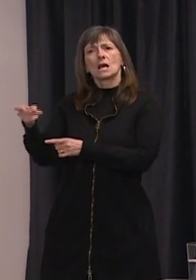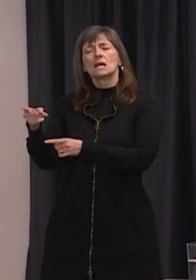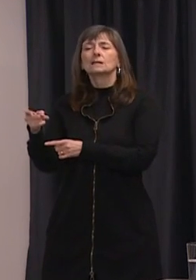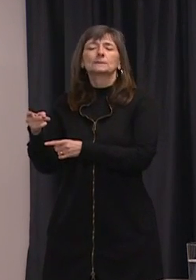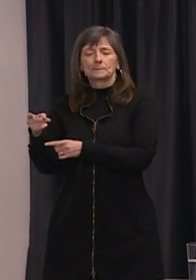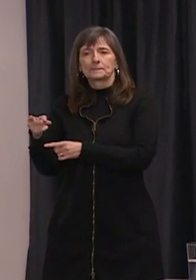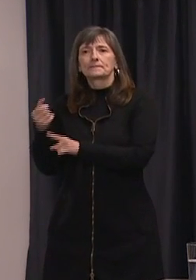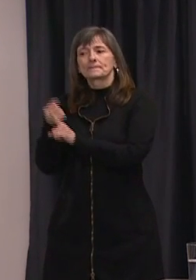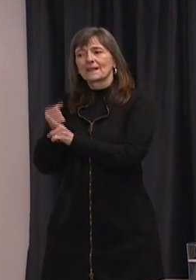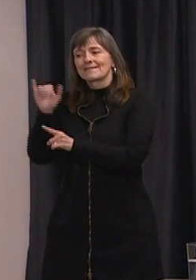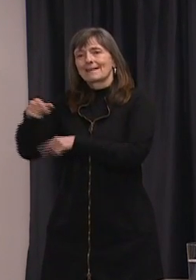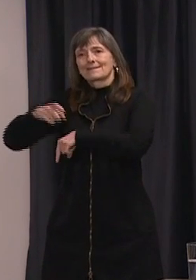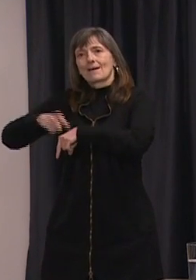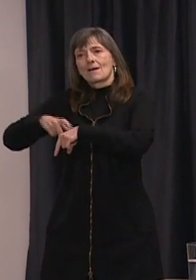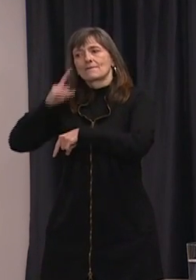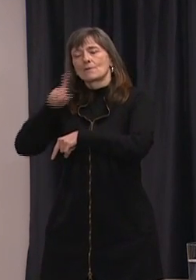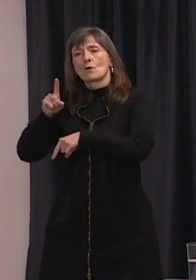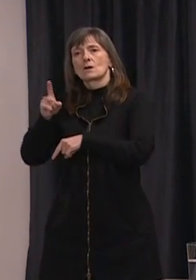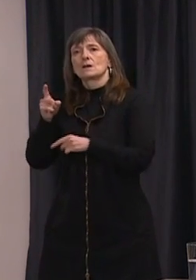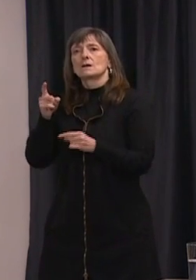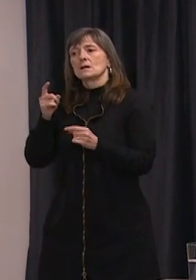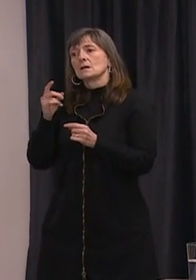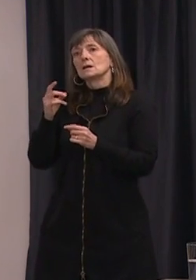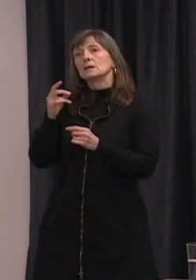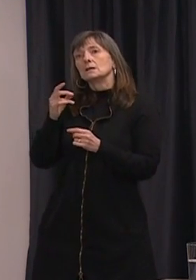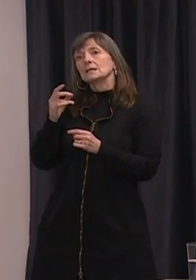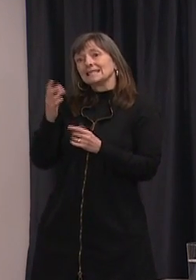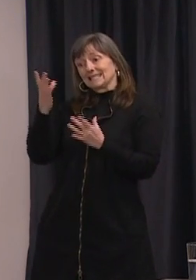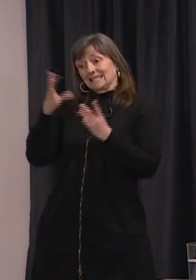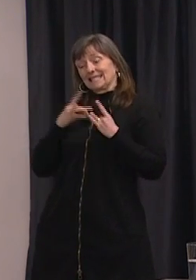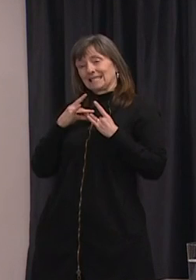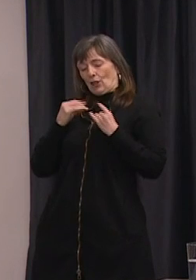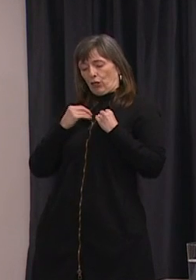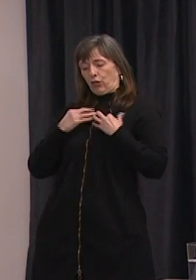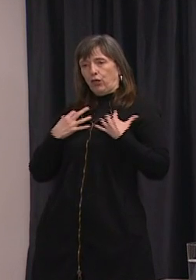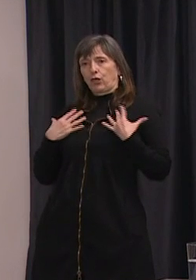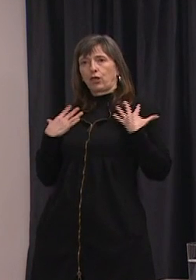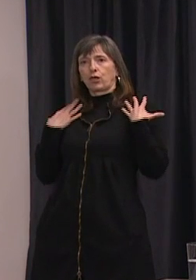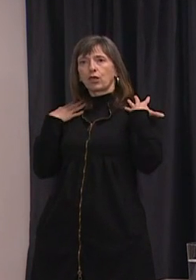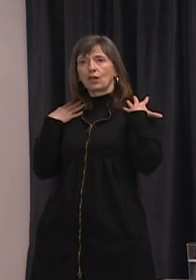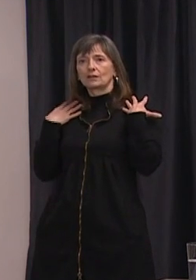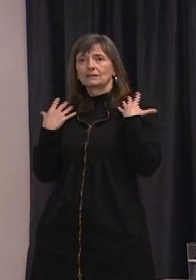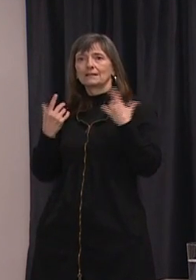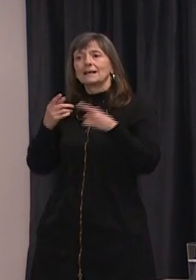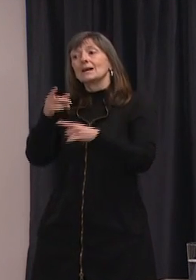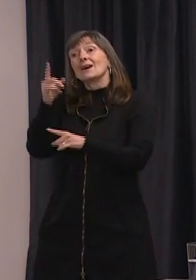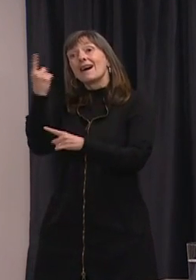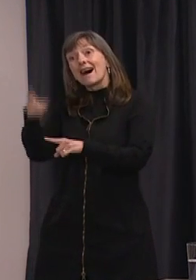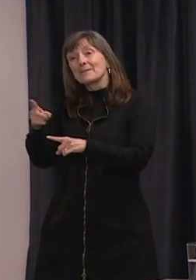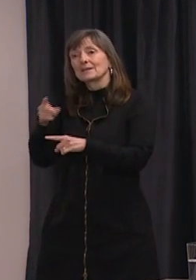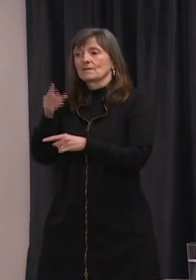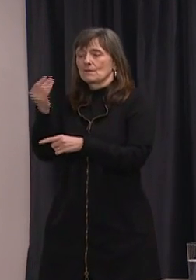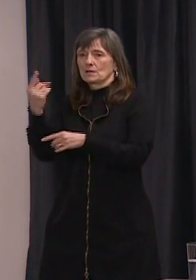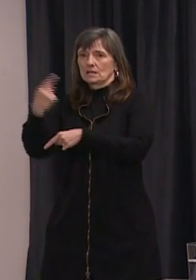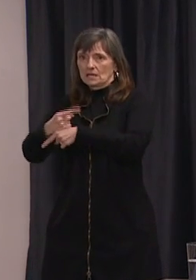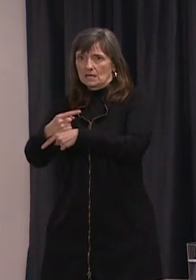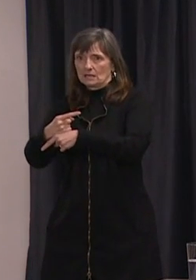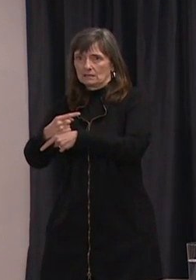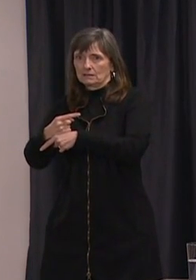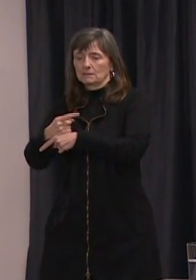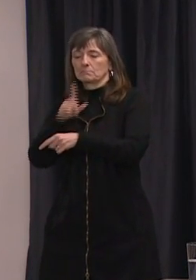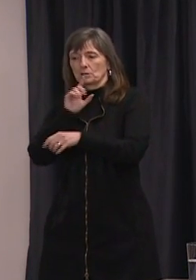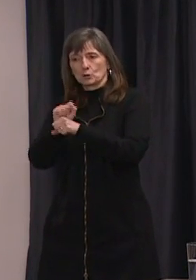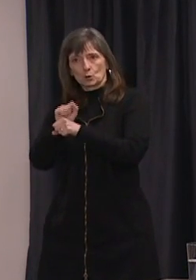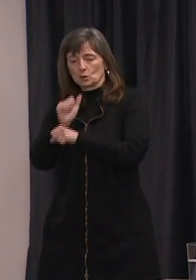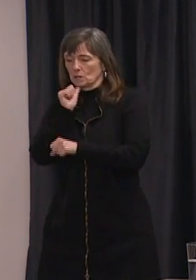six days after exposure, but some have become sick up until the 14th day. This is why we need that 14-day